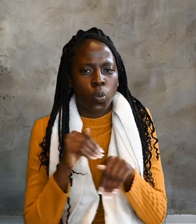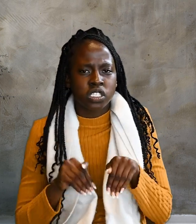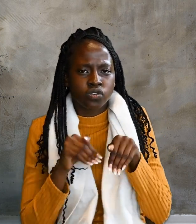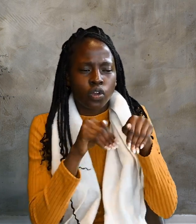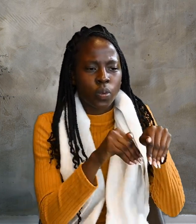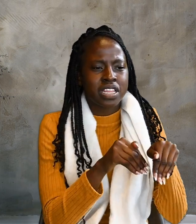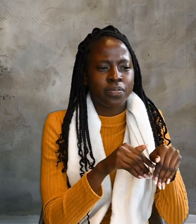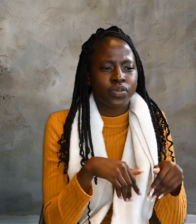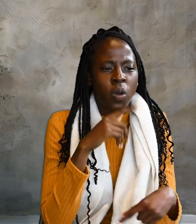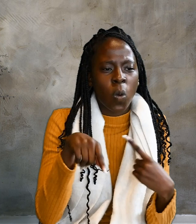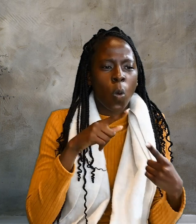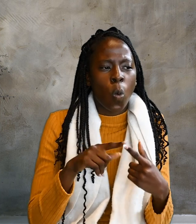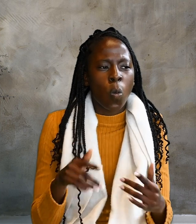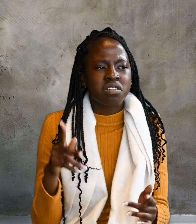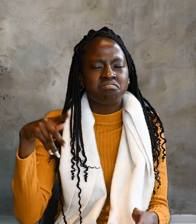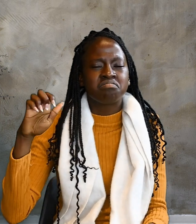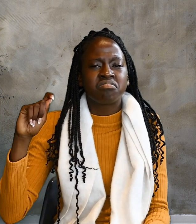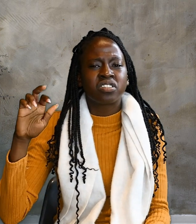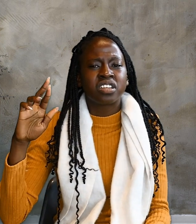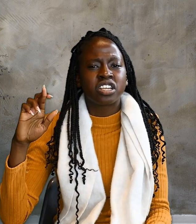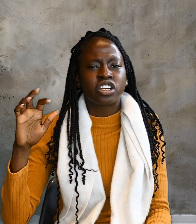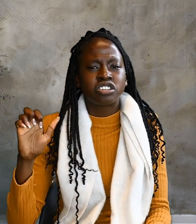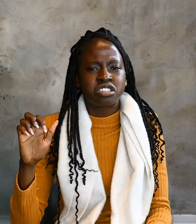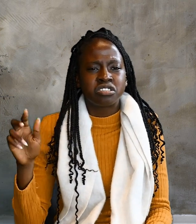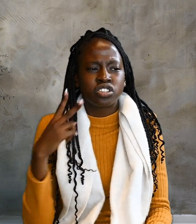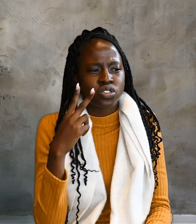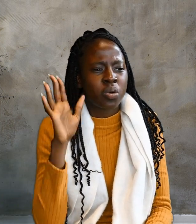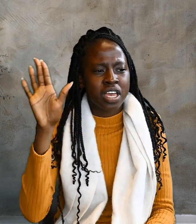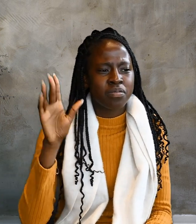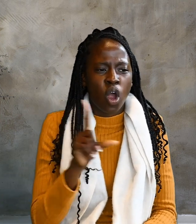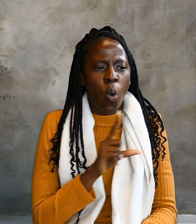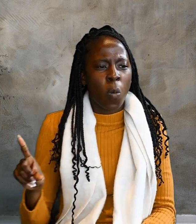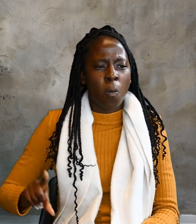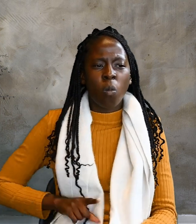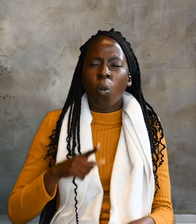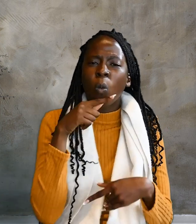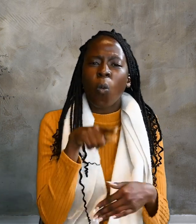When Peter saw him, he asked, Lord, what about him?